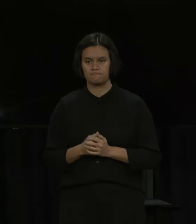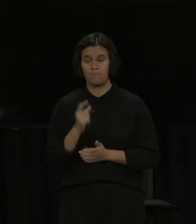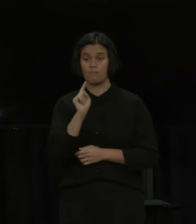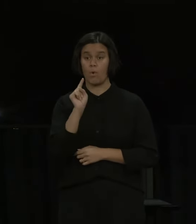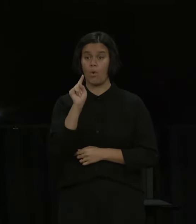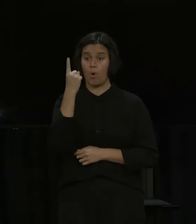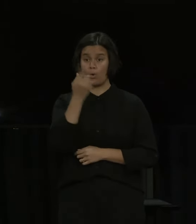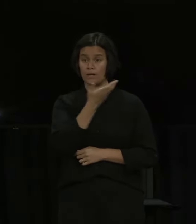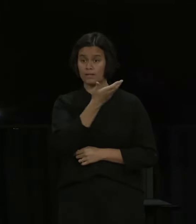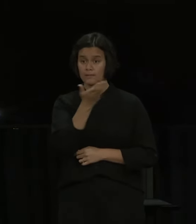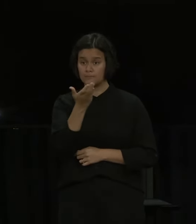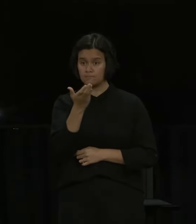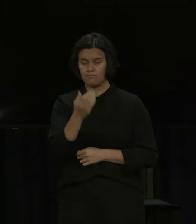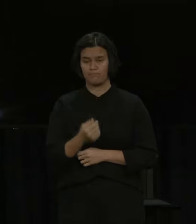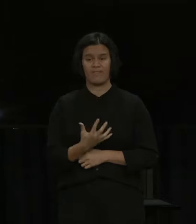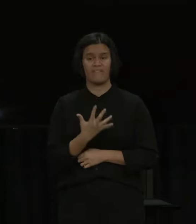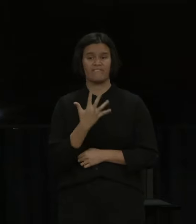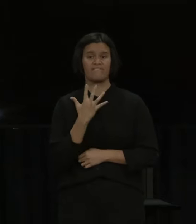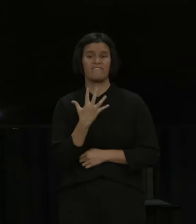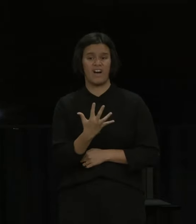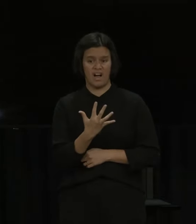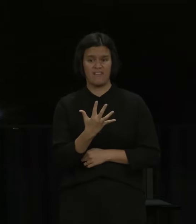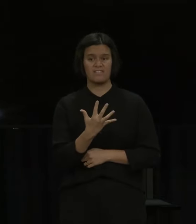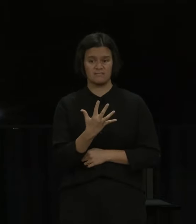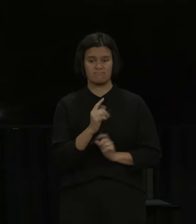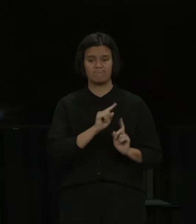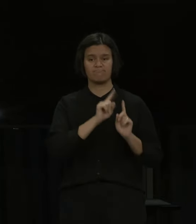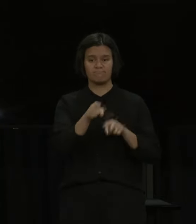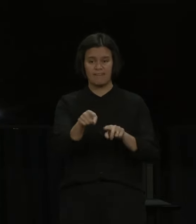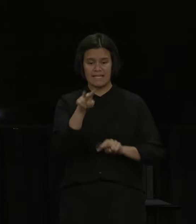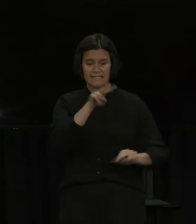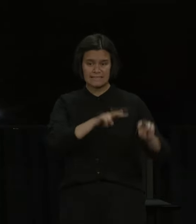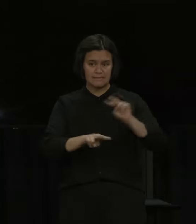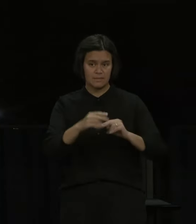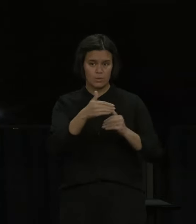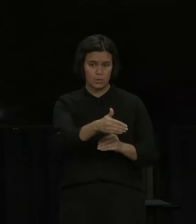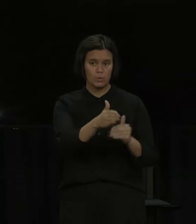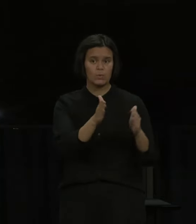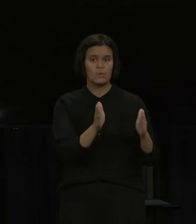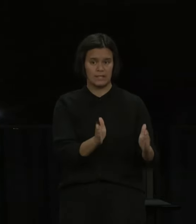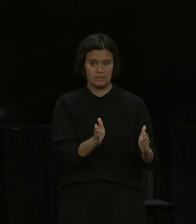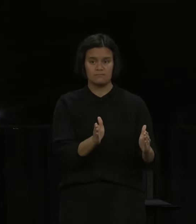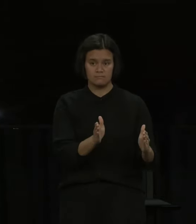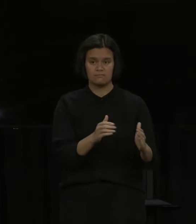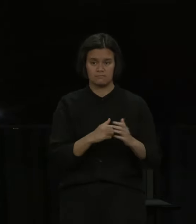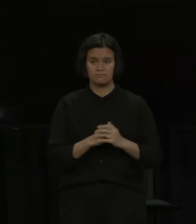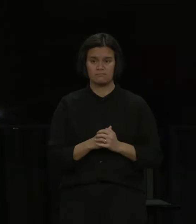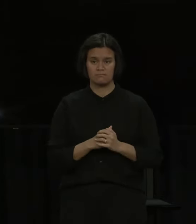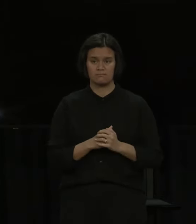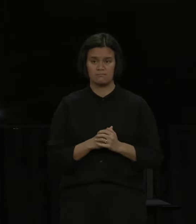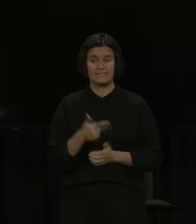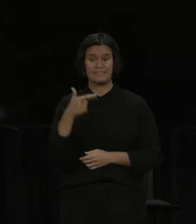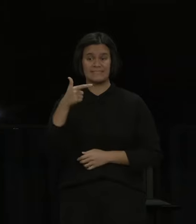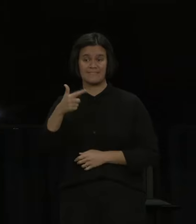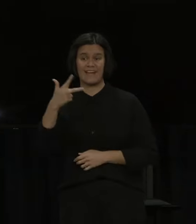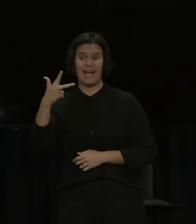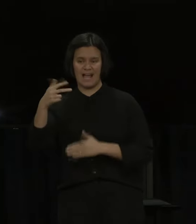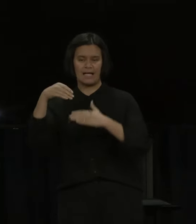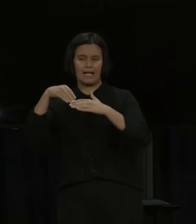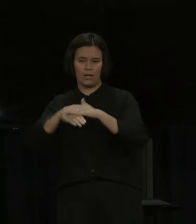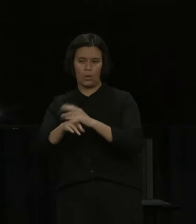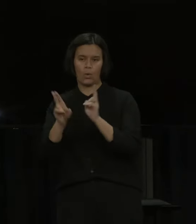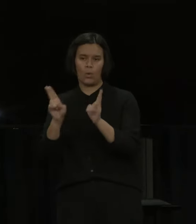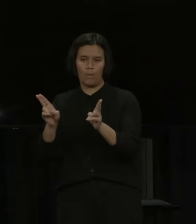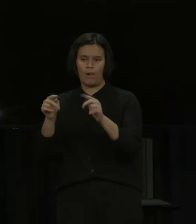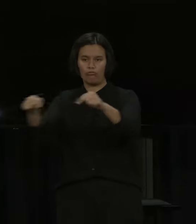in Auckland, the five of them are in ED or an assessment unit. So 78 are actually on inpatient wards.